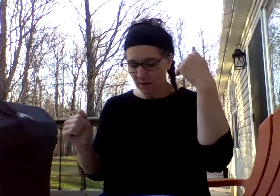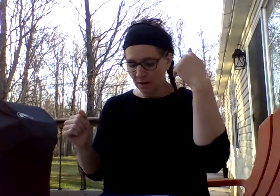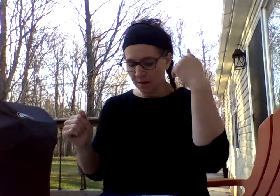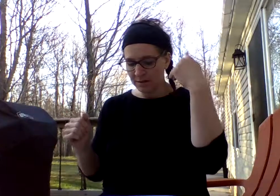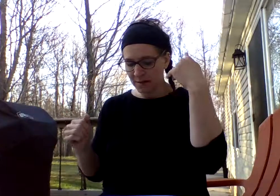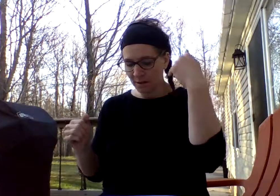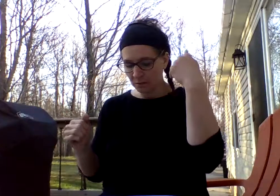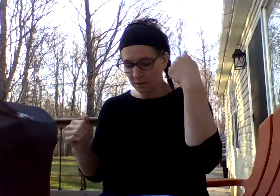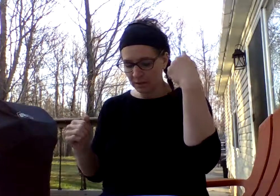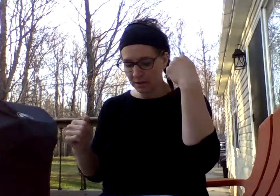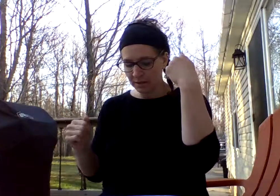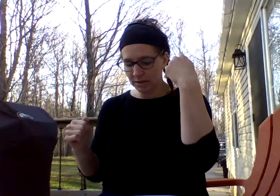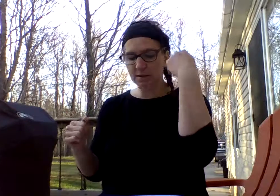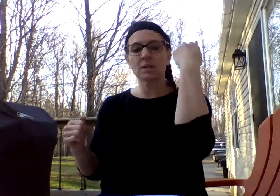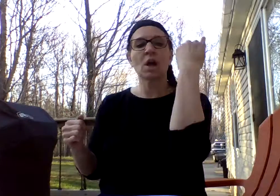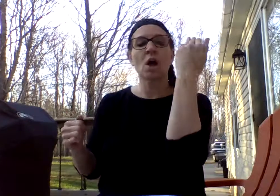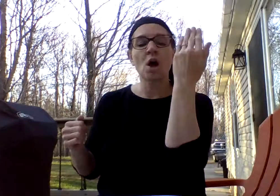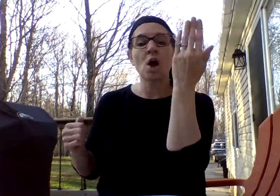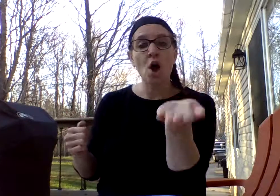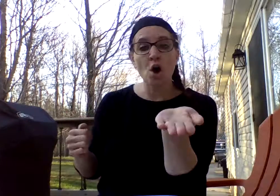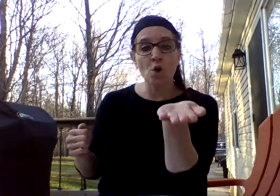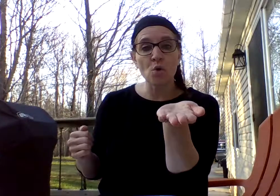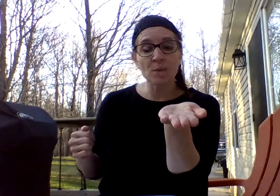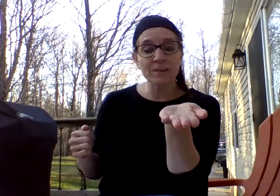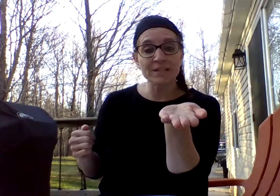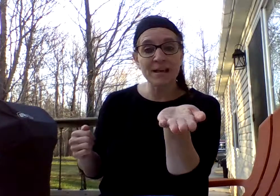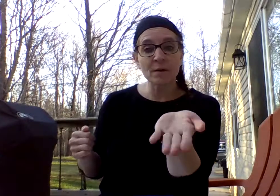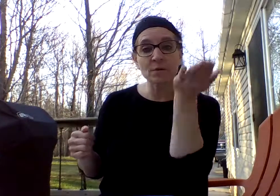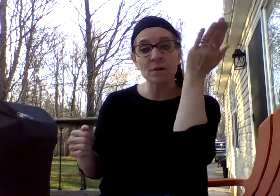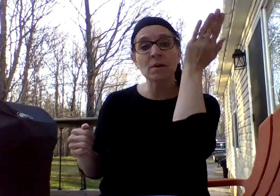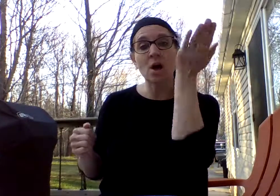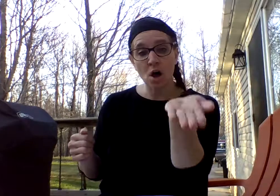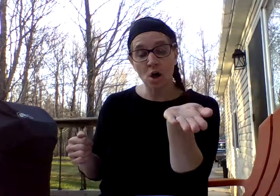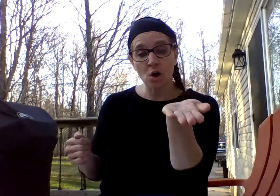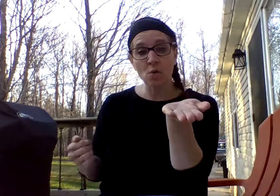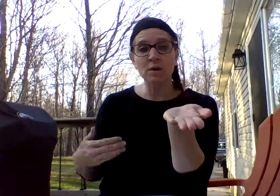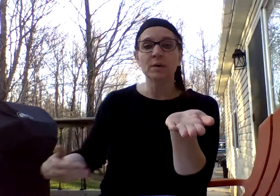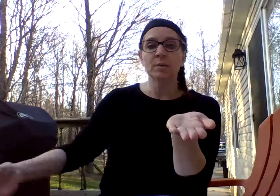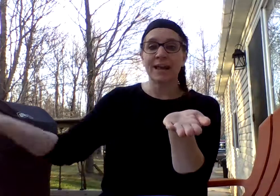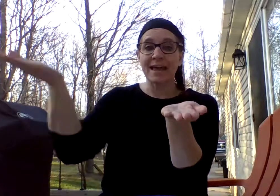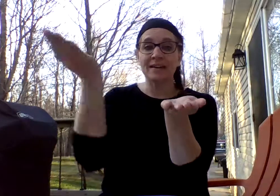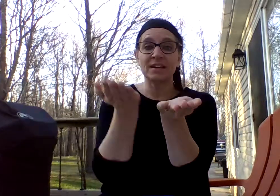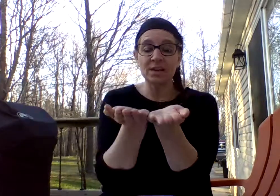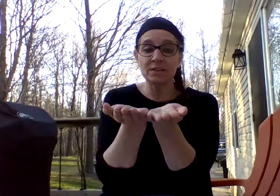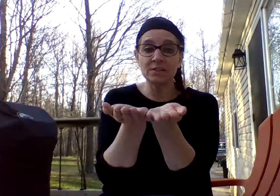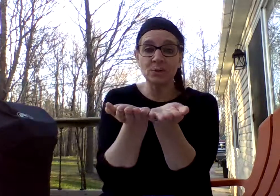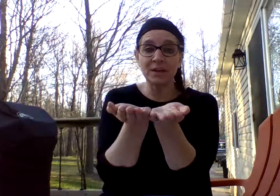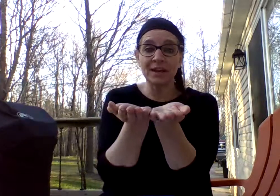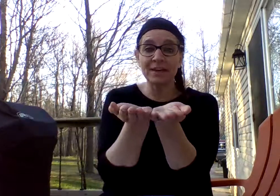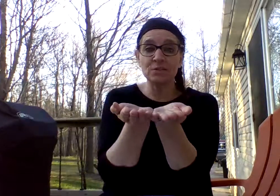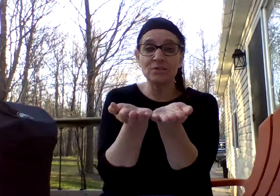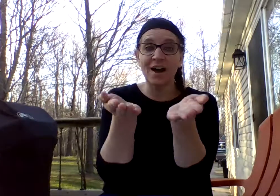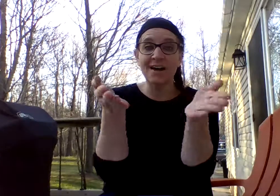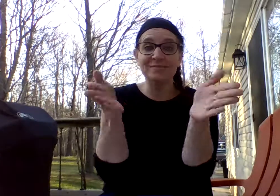The sound is O. What's the sound? O. We're going to add G to it. And you've got